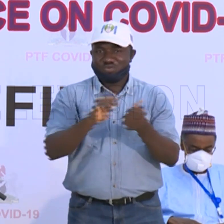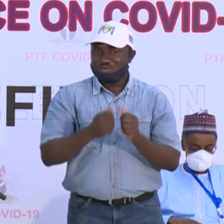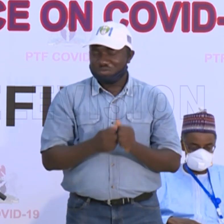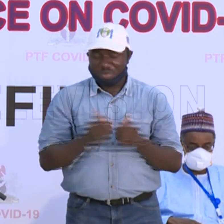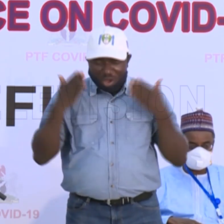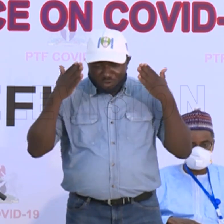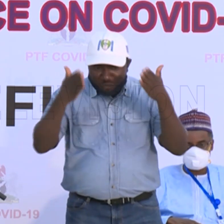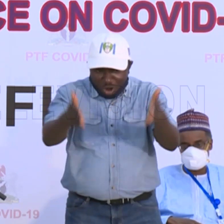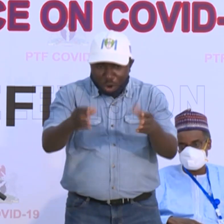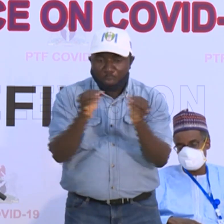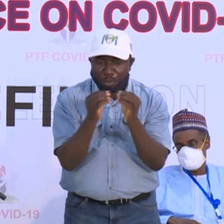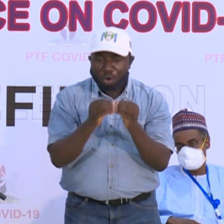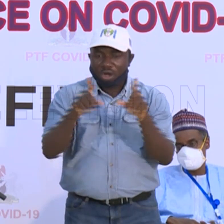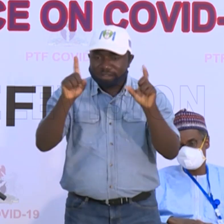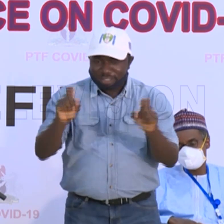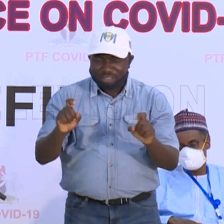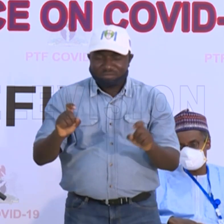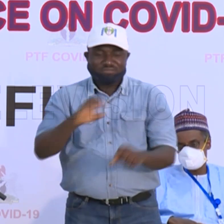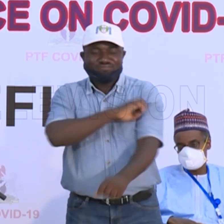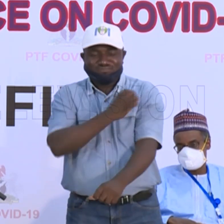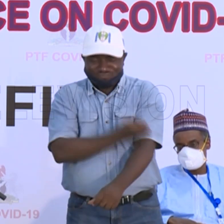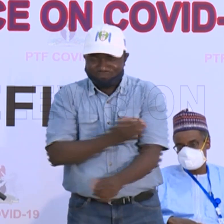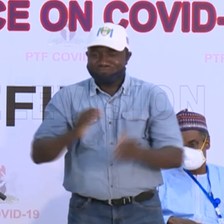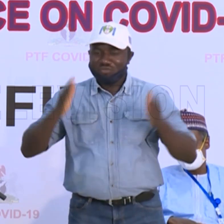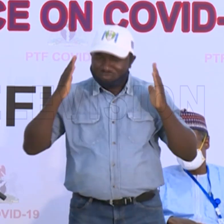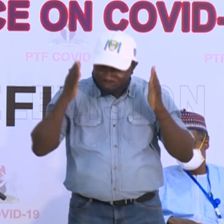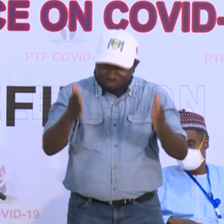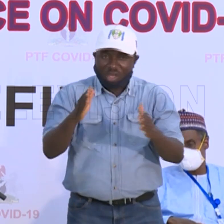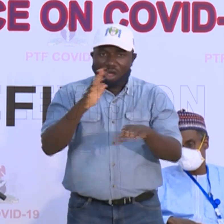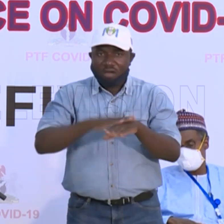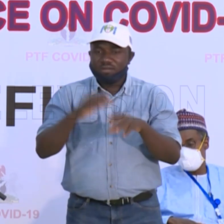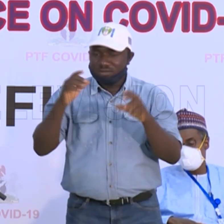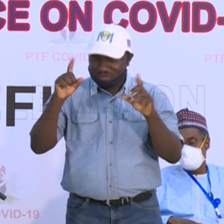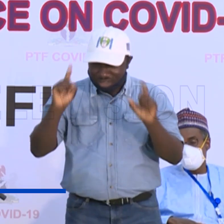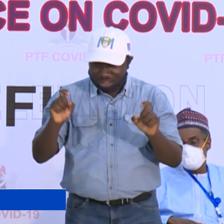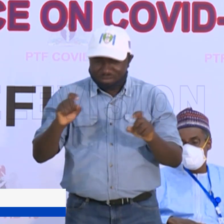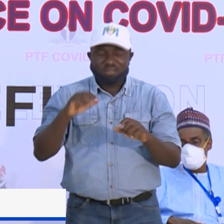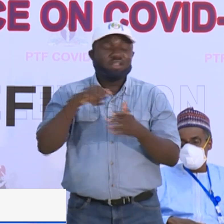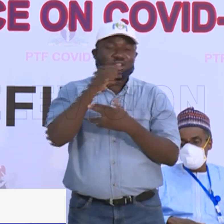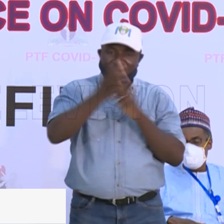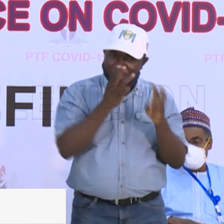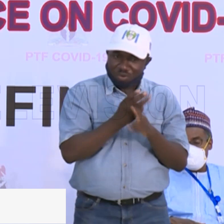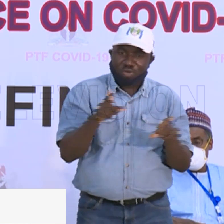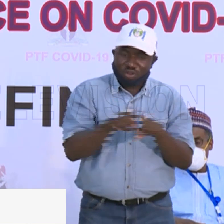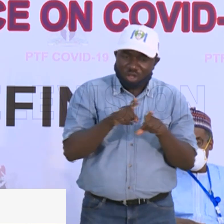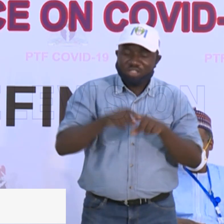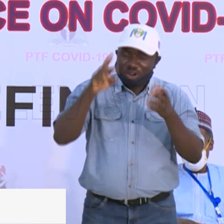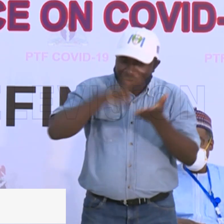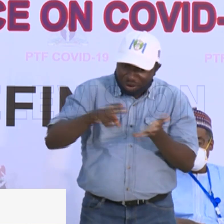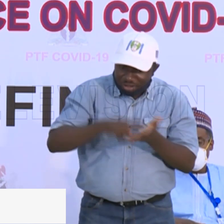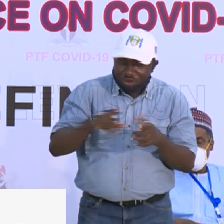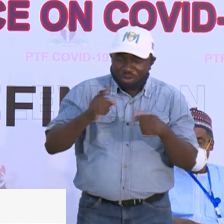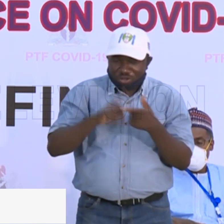testing. There's a lot of energy going into testing, both on the global scale. There's a lot of research going on to